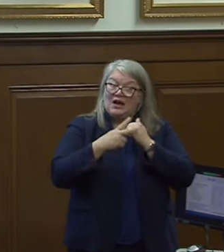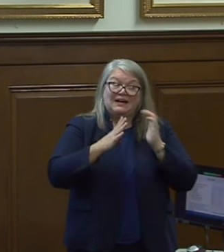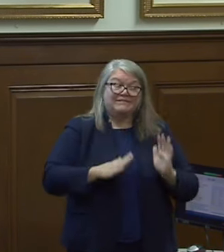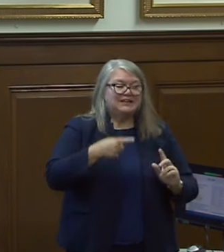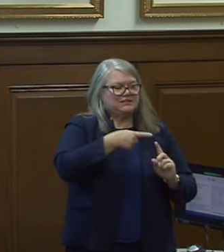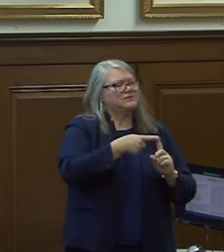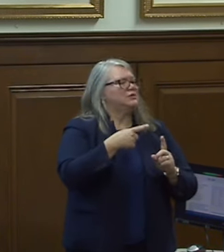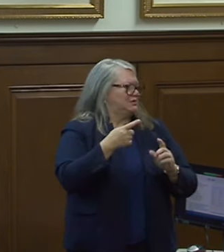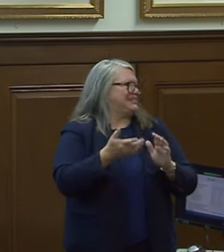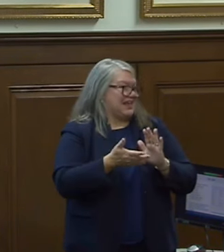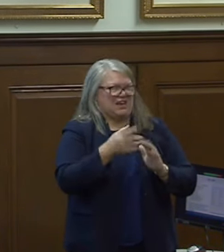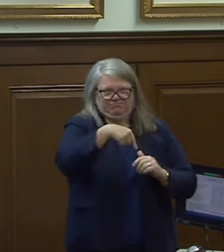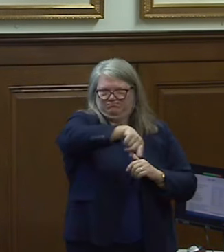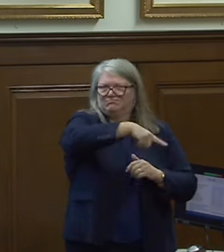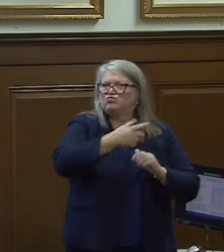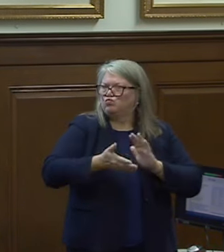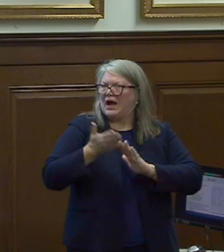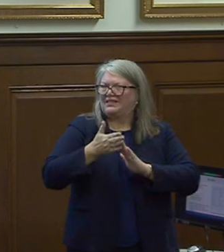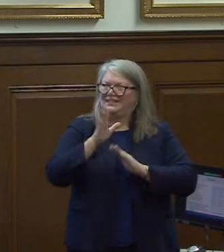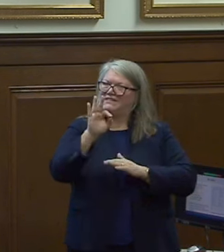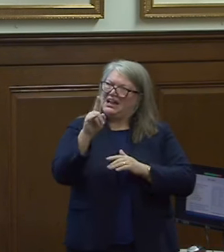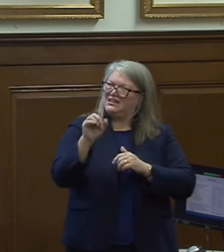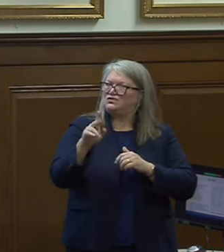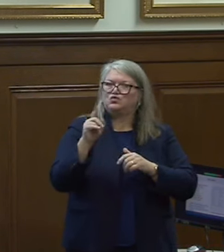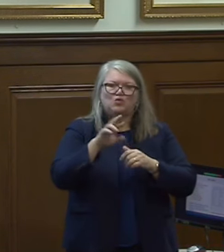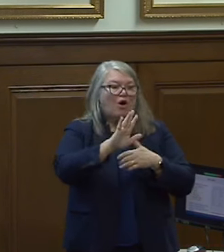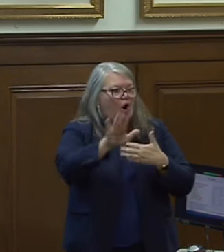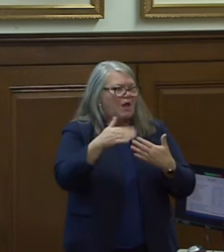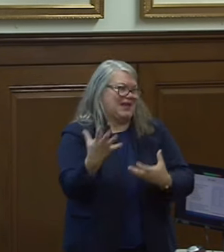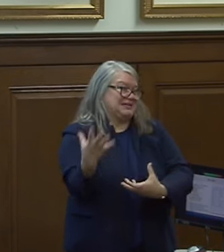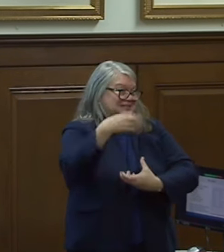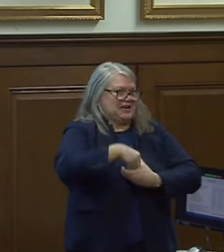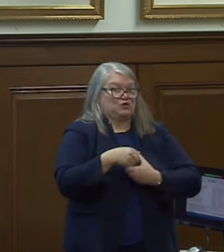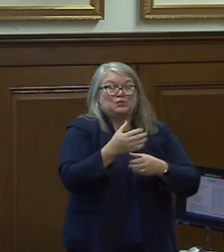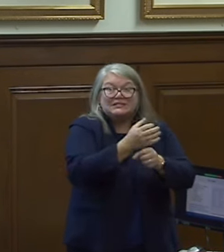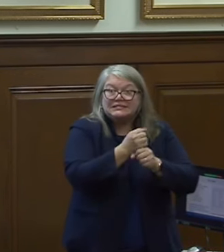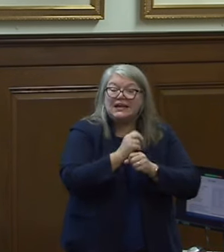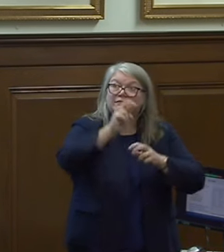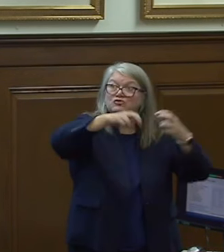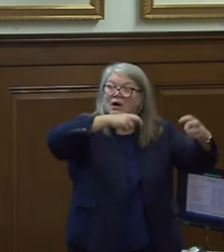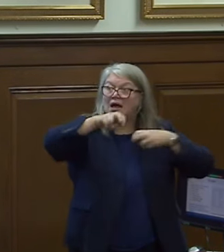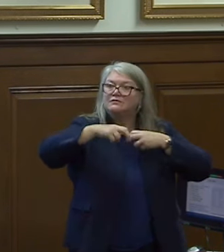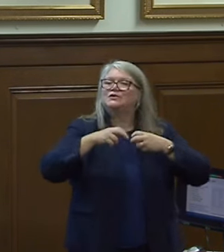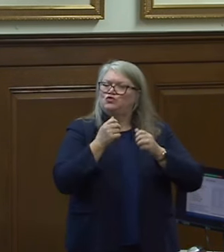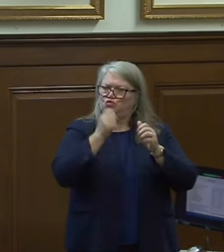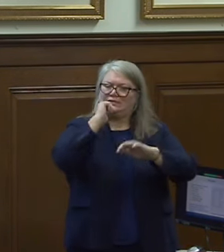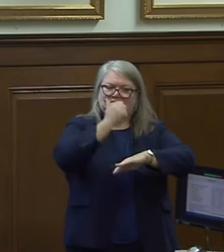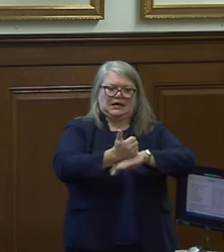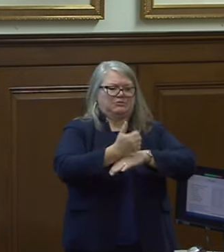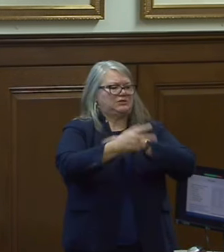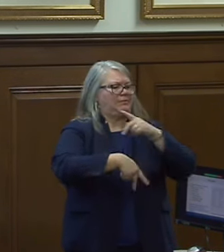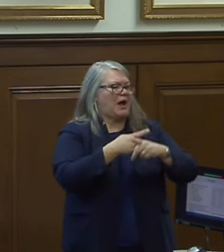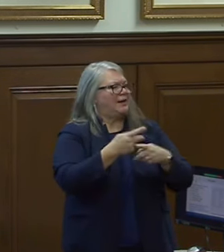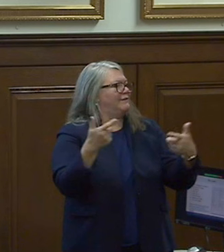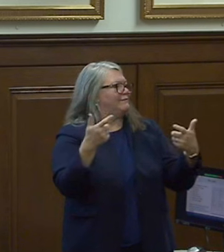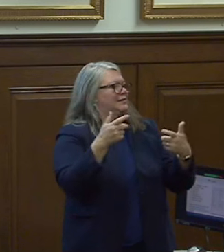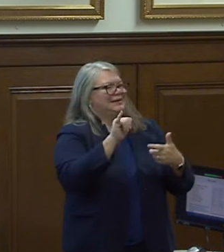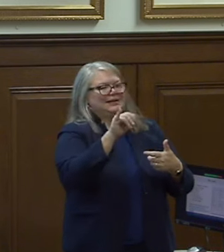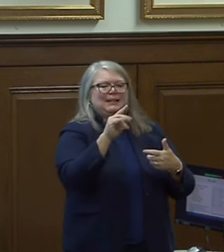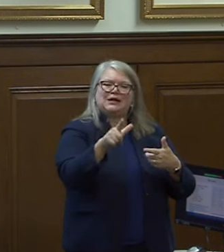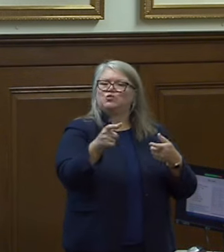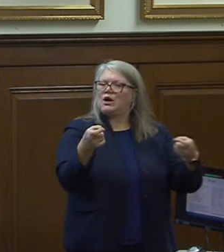run this file lister tool on all the accessions that we receive from agencies to establish some sort of intellectual